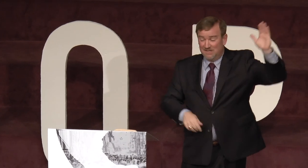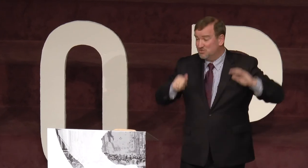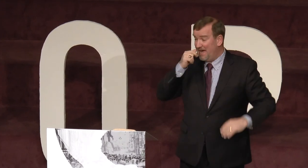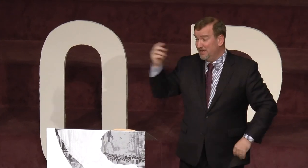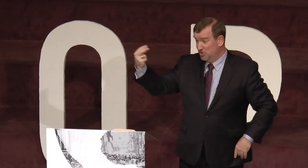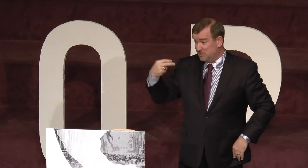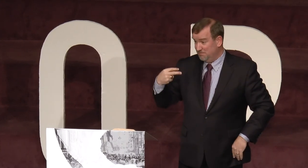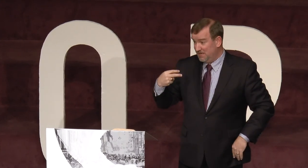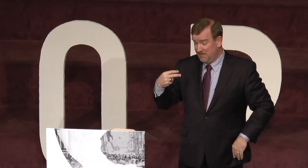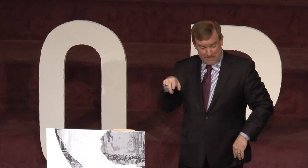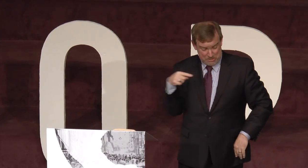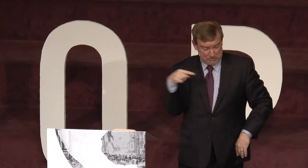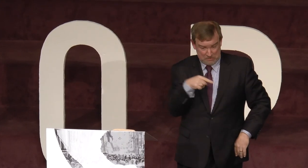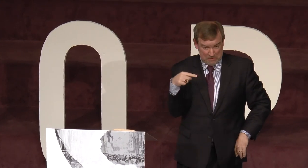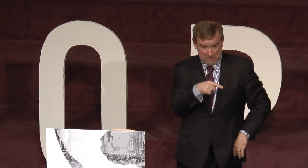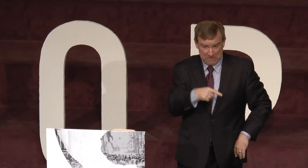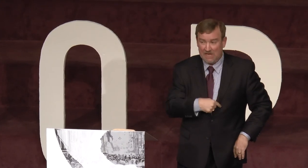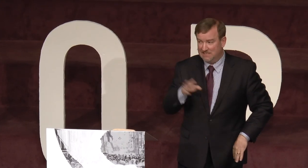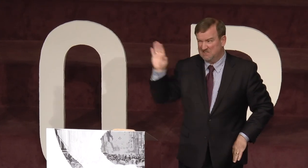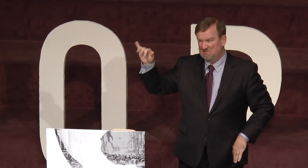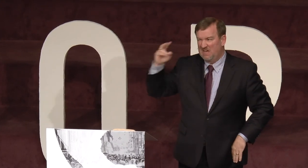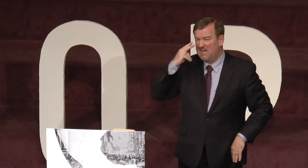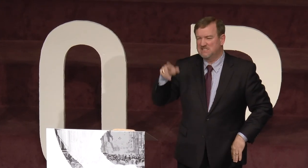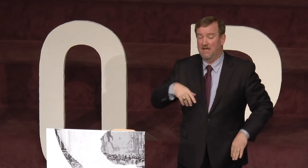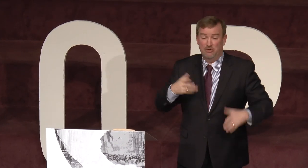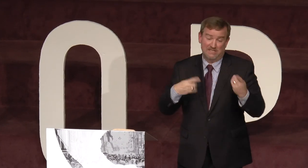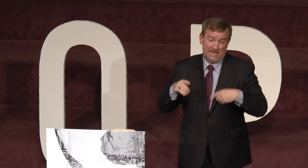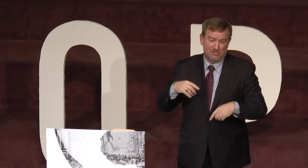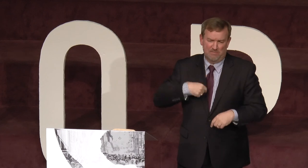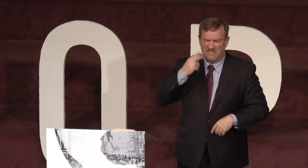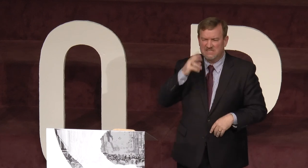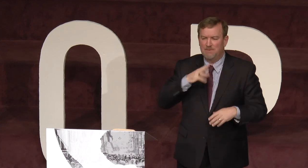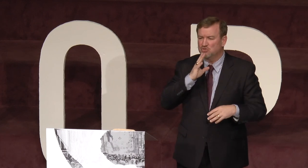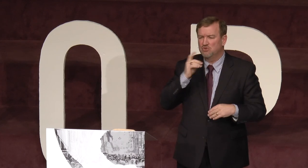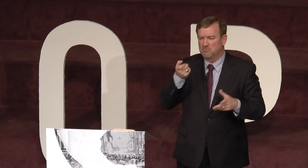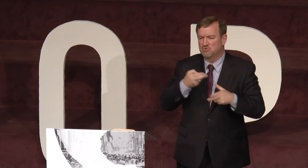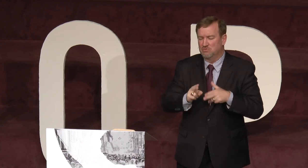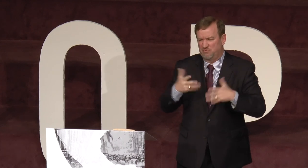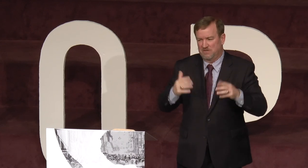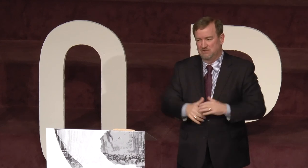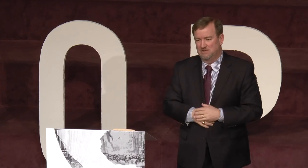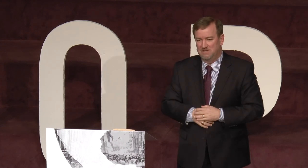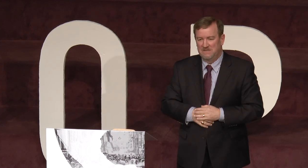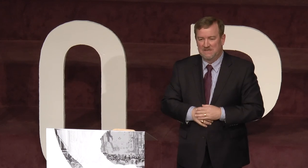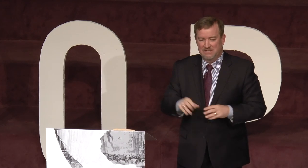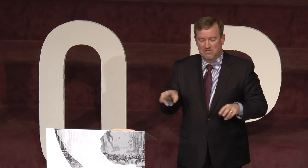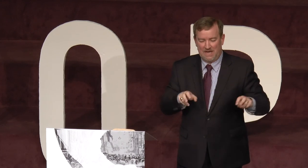So Alan looks at me, and he goes, I said, you know, I signed to him. I see him. I'll talk to him soon. Finish. And so I